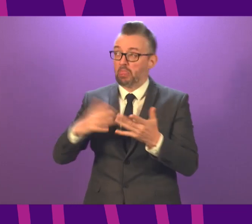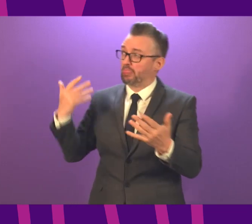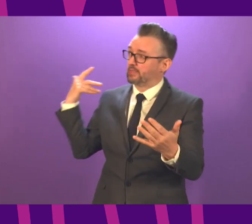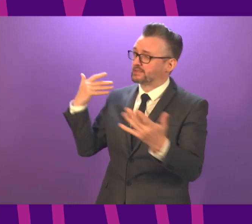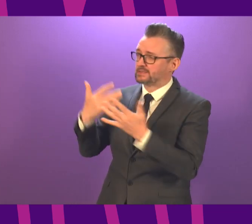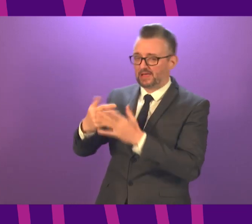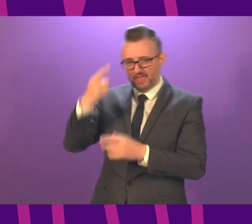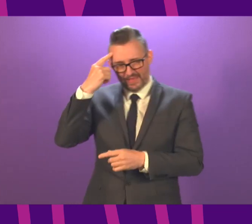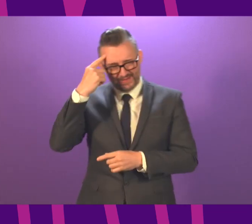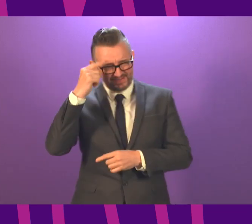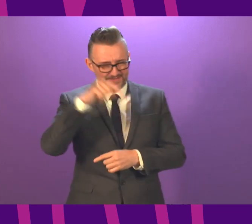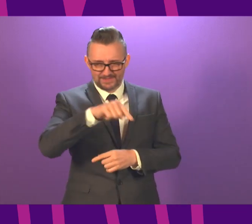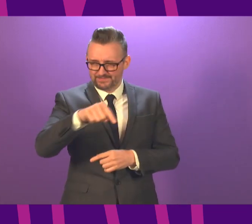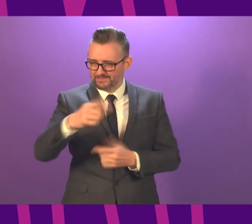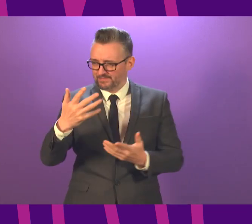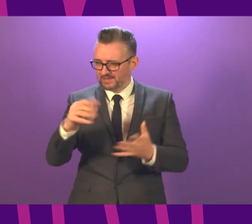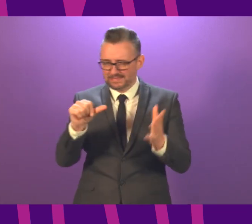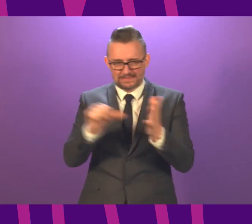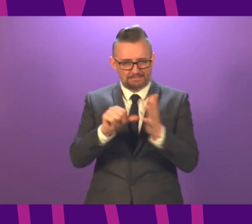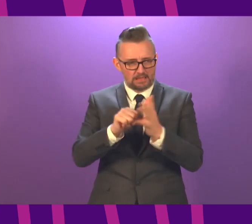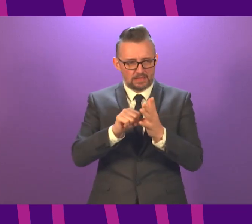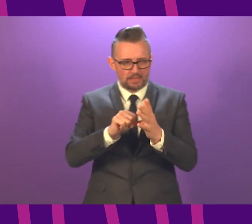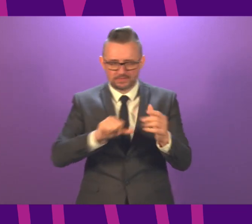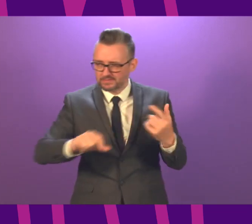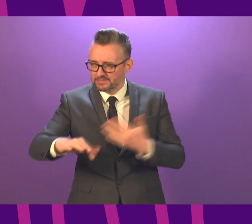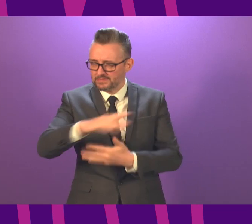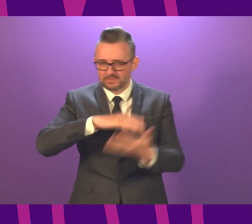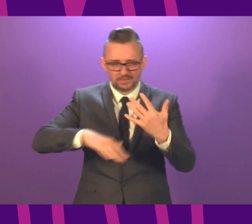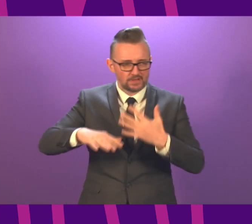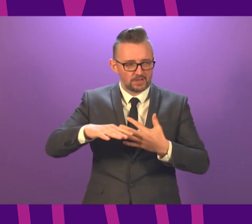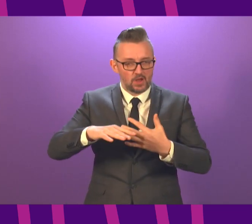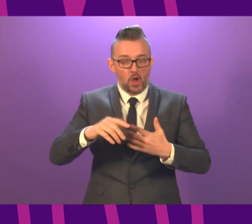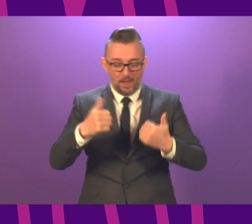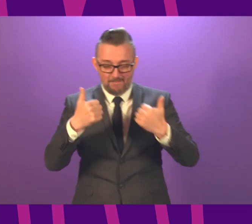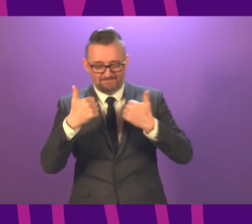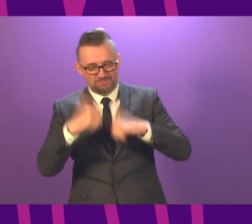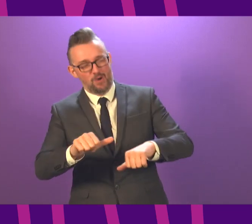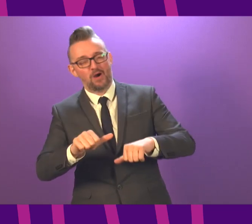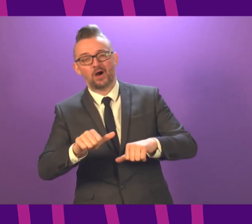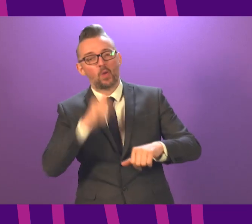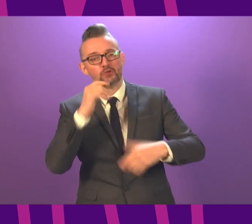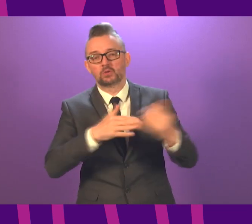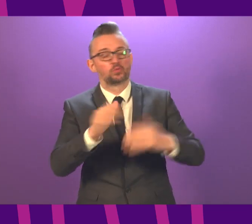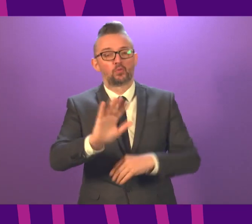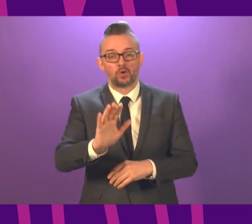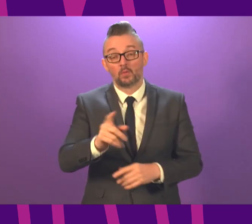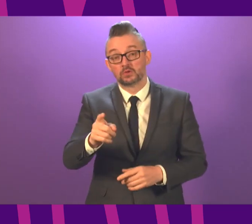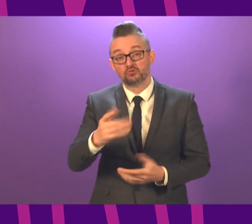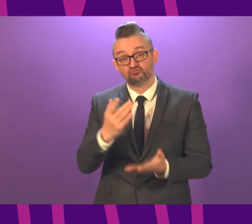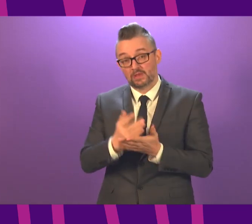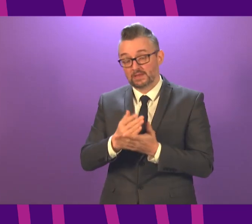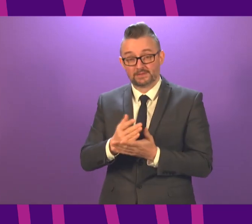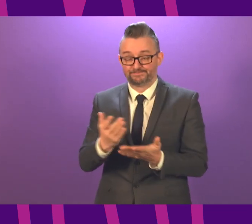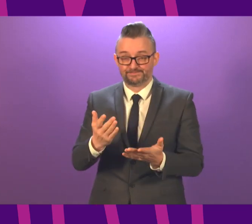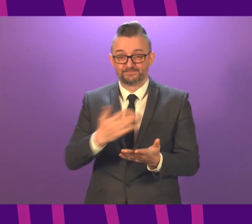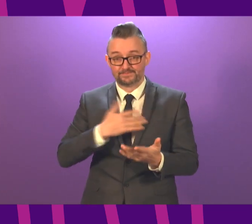think that there's some very complicated answers that if we just crack them, then we'll have the solution to this. The science at the heart of this